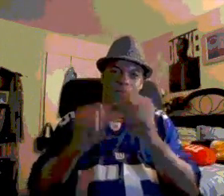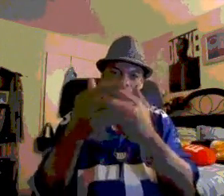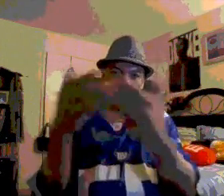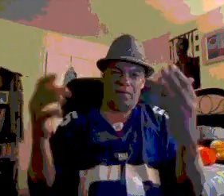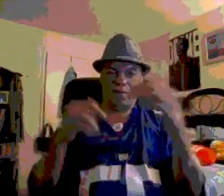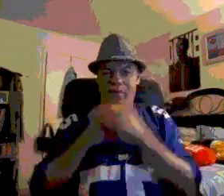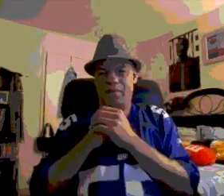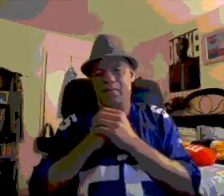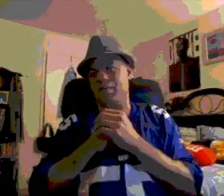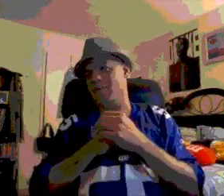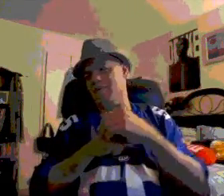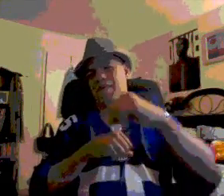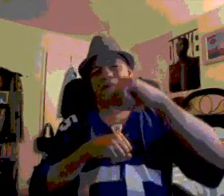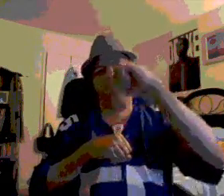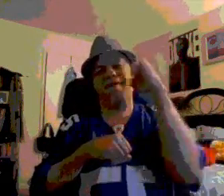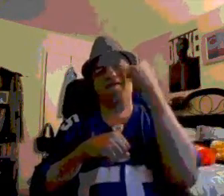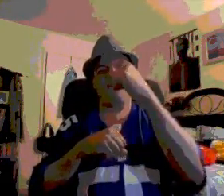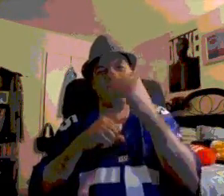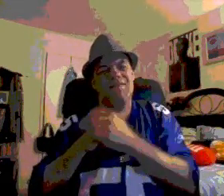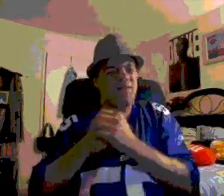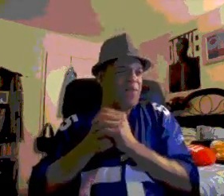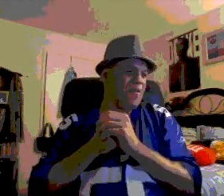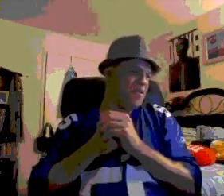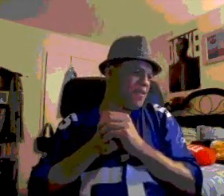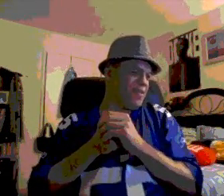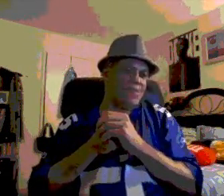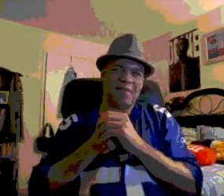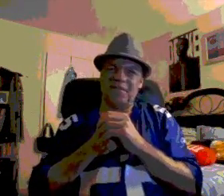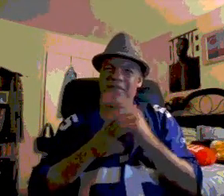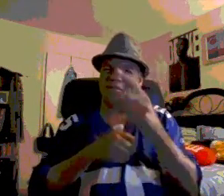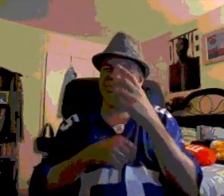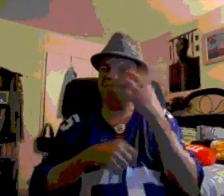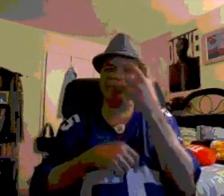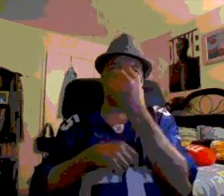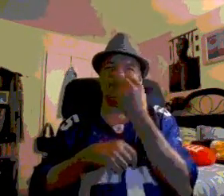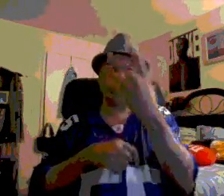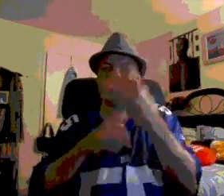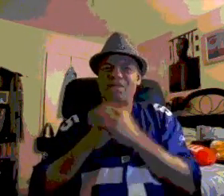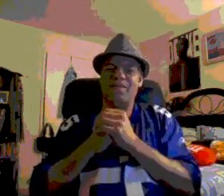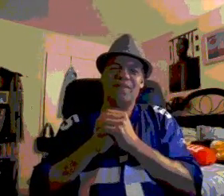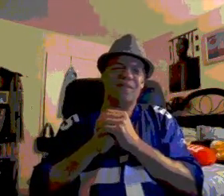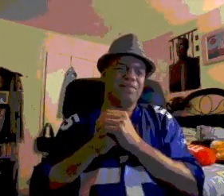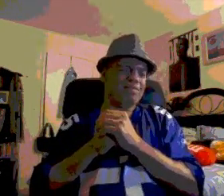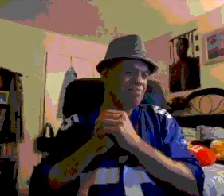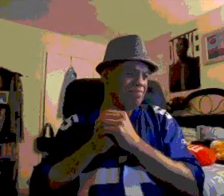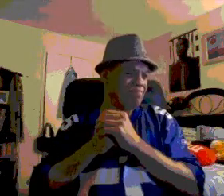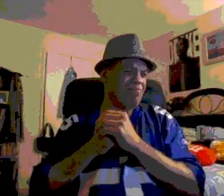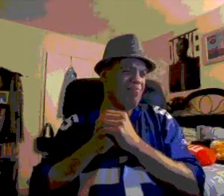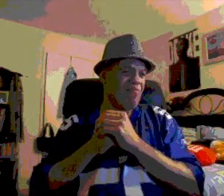It's always easy to know who our friends are. They're the ones who tell us when we look ridiculous.